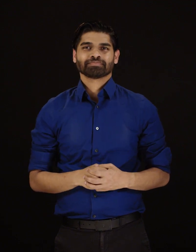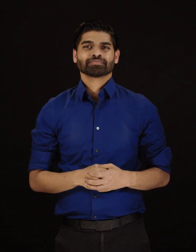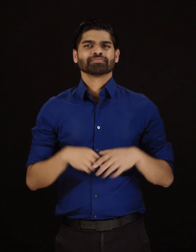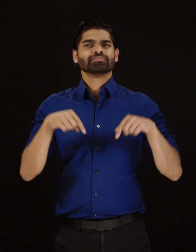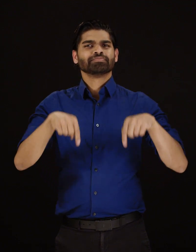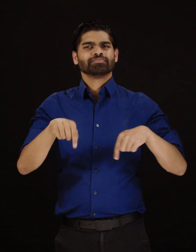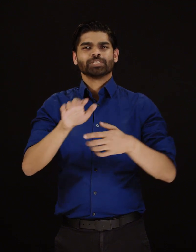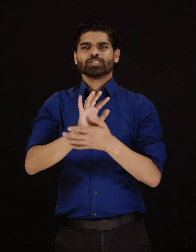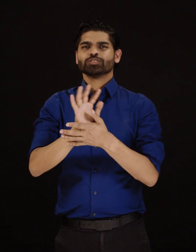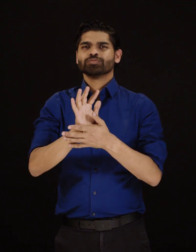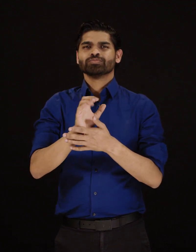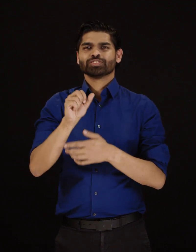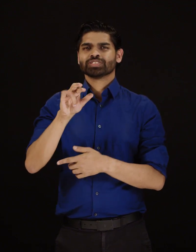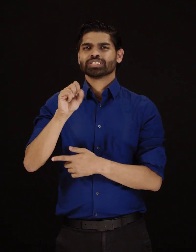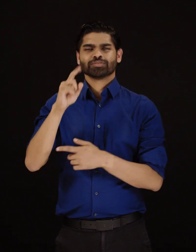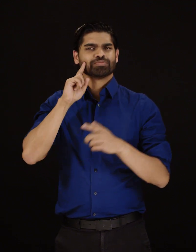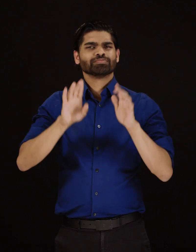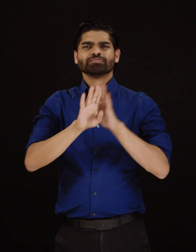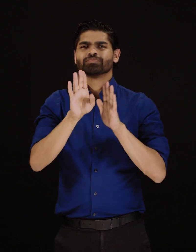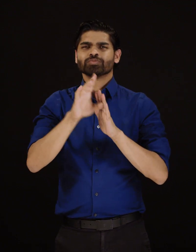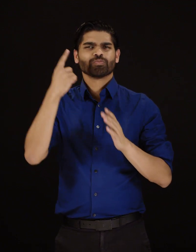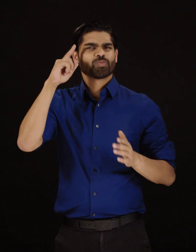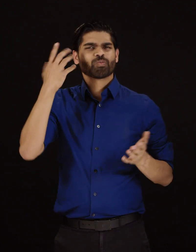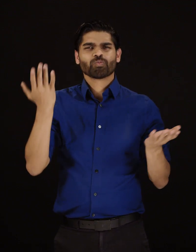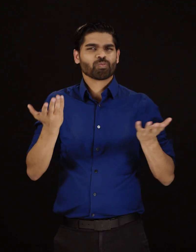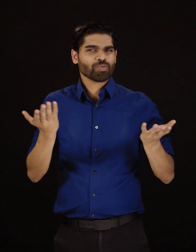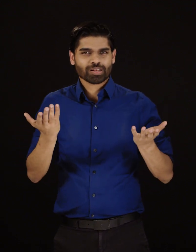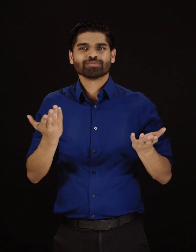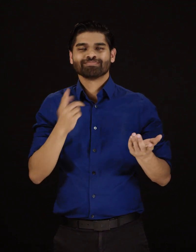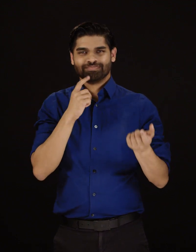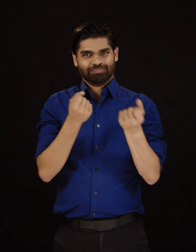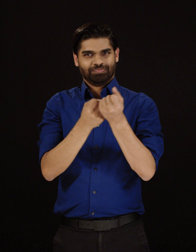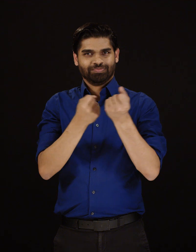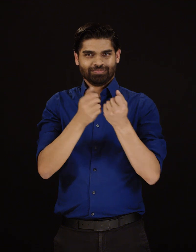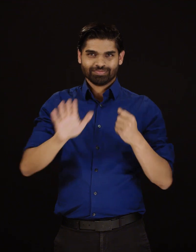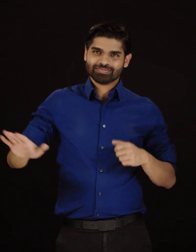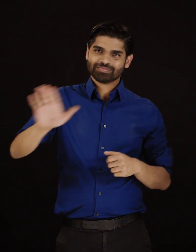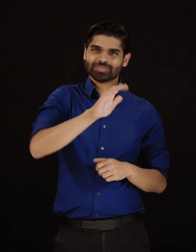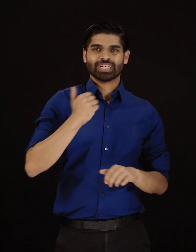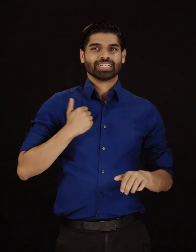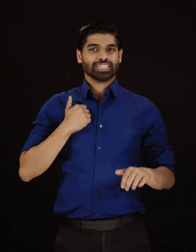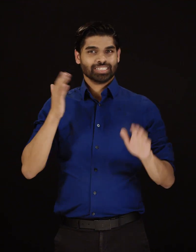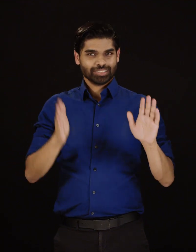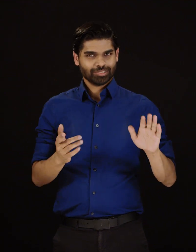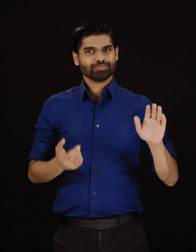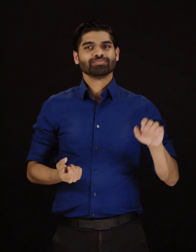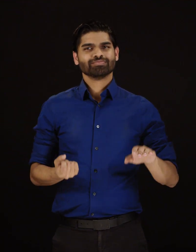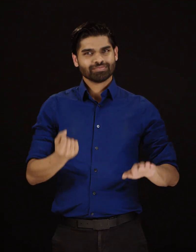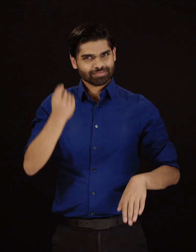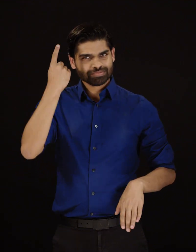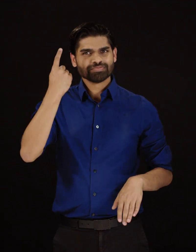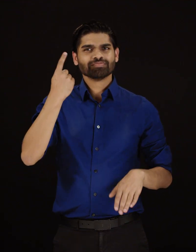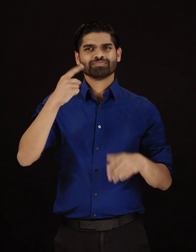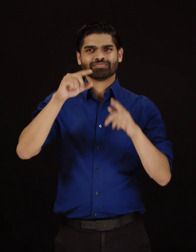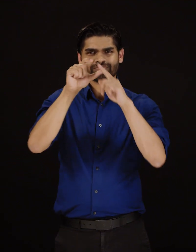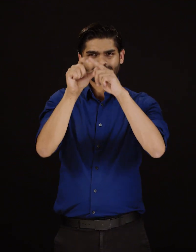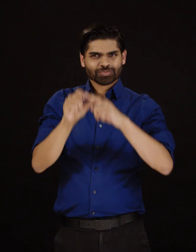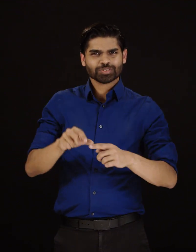Canadian public in understanding the terminology commonly used by all wireless service providers in Canada. This video